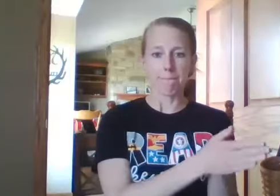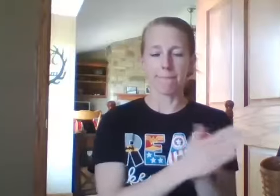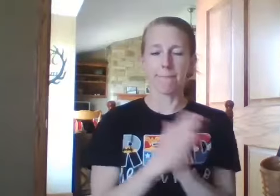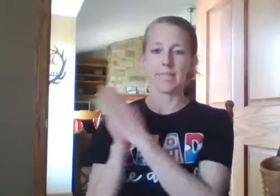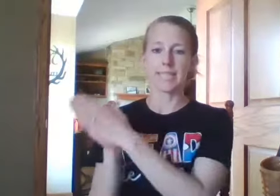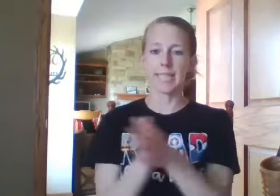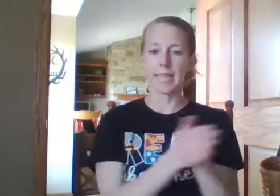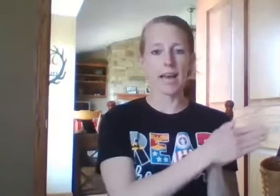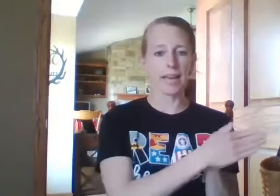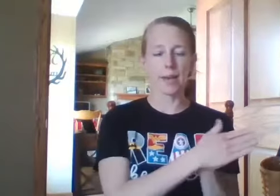slime,